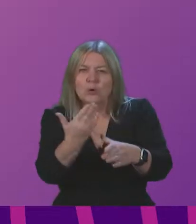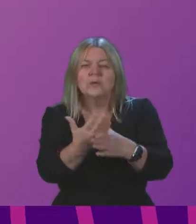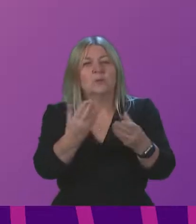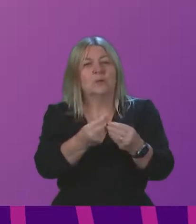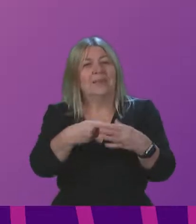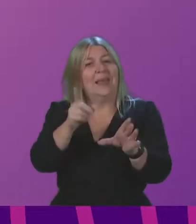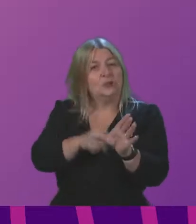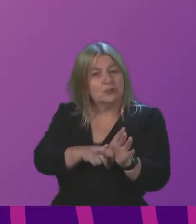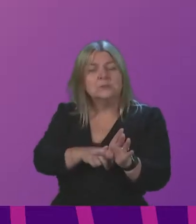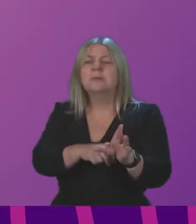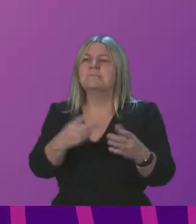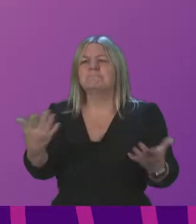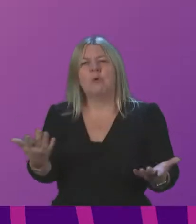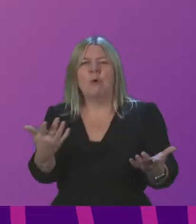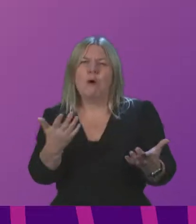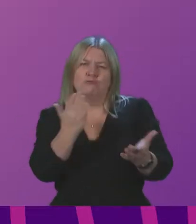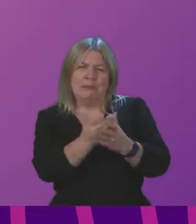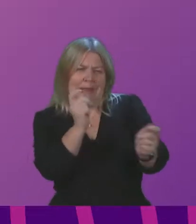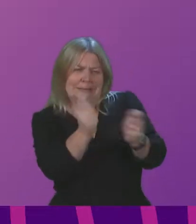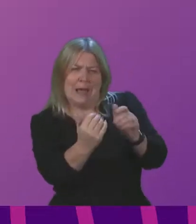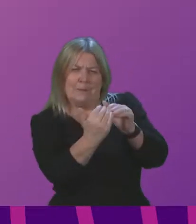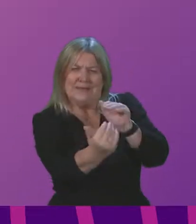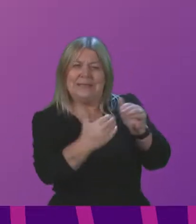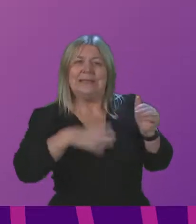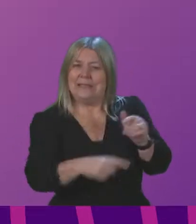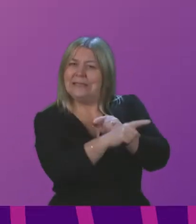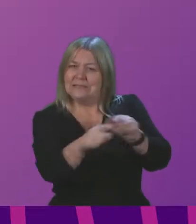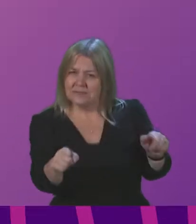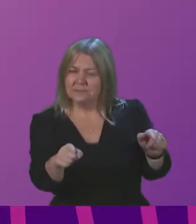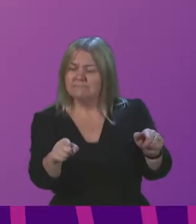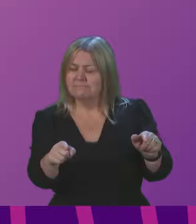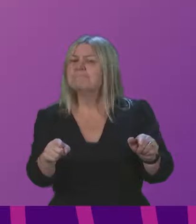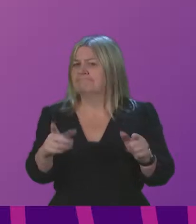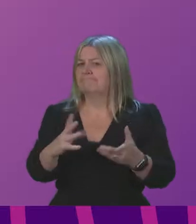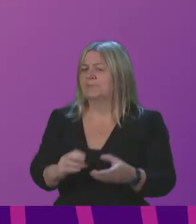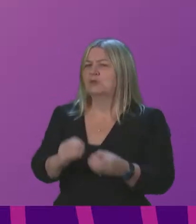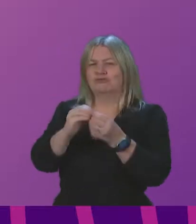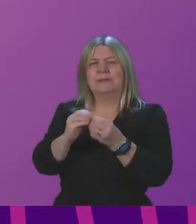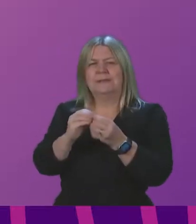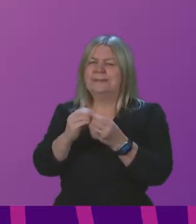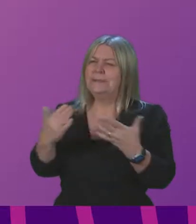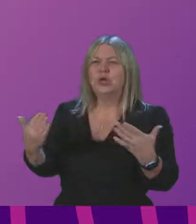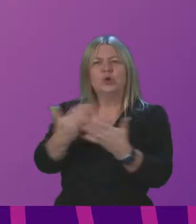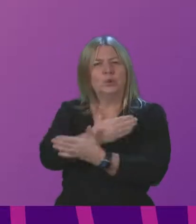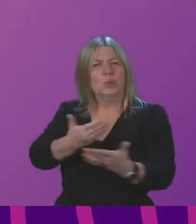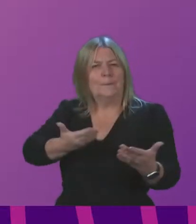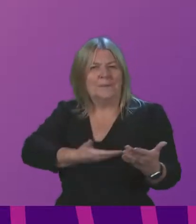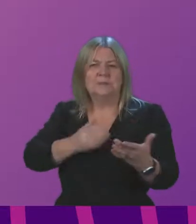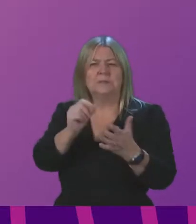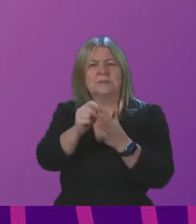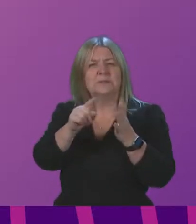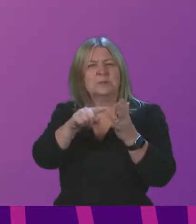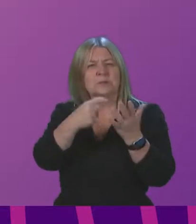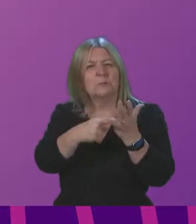support which is more tailored to local needs. The Committee recognises the creation of the Find Business Support Portal, but as the Cabinet Secretary